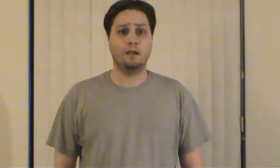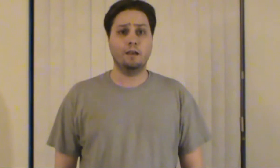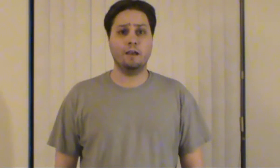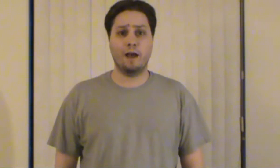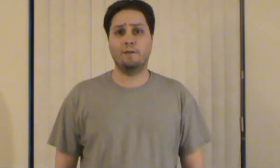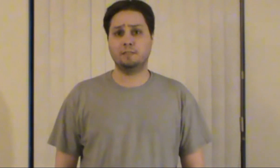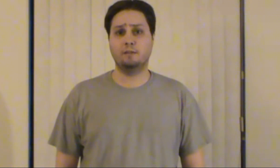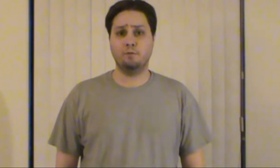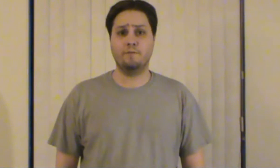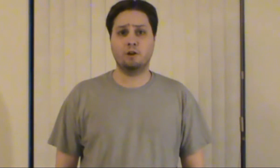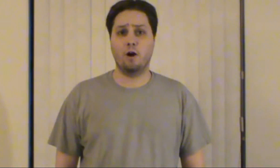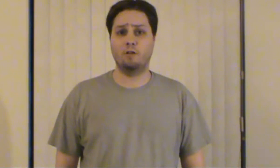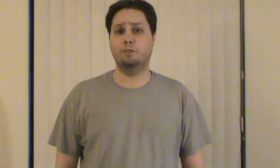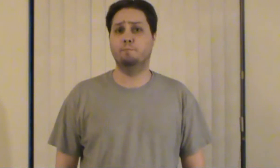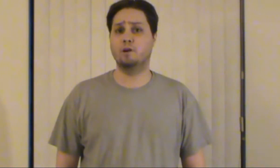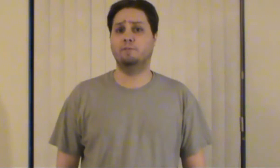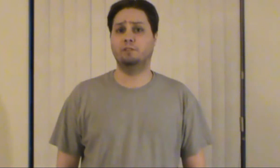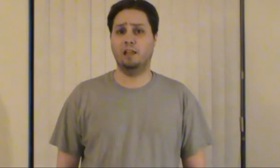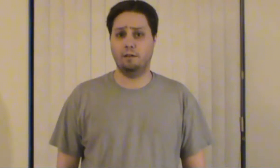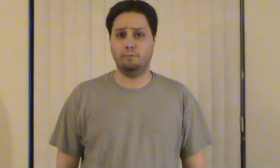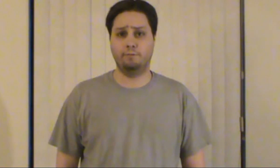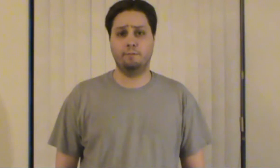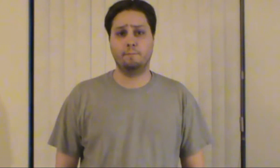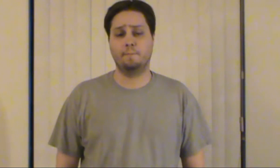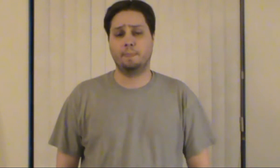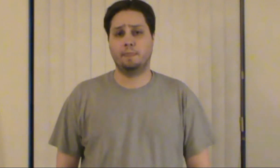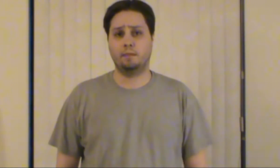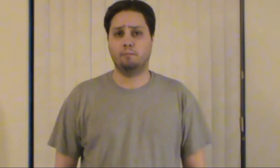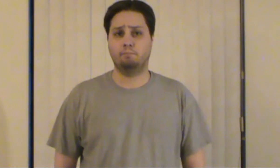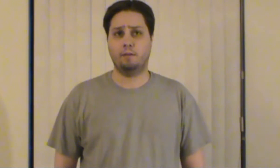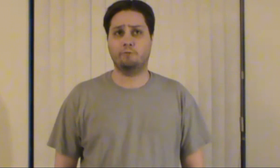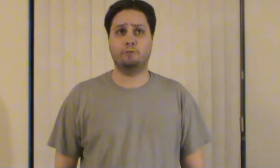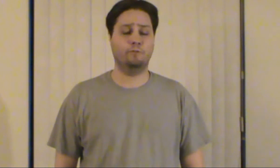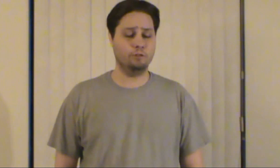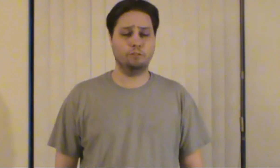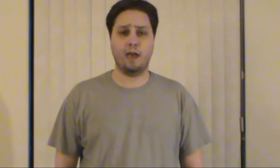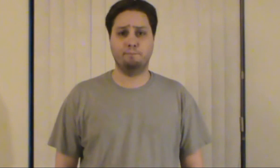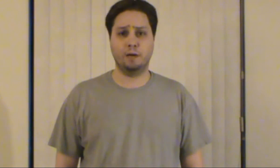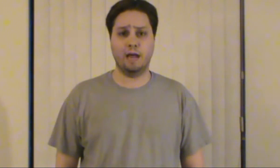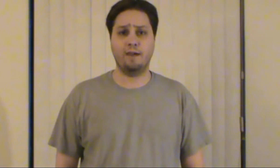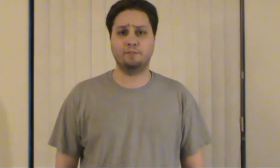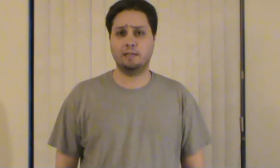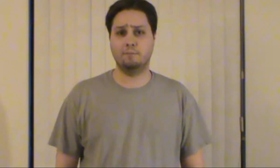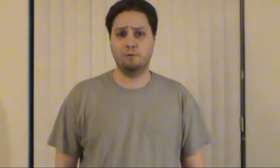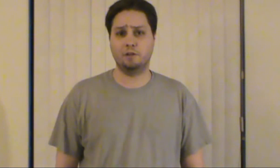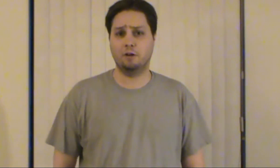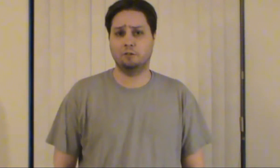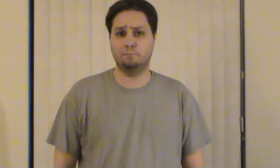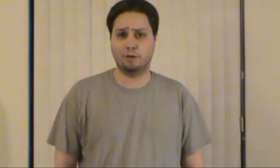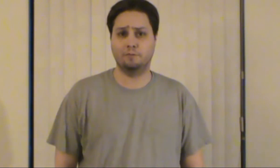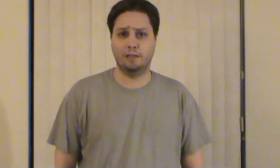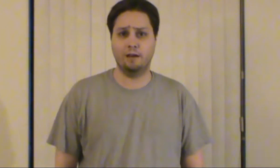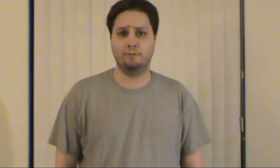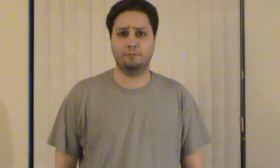And I've seen a movie called The Book of Love. I haven't reviewed that, but I've seen a movie called The Book of Love.